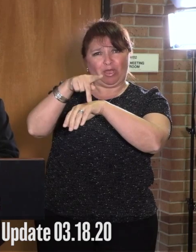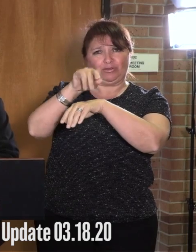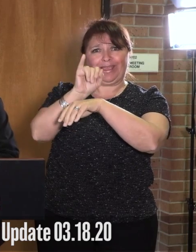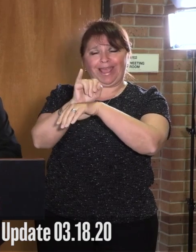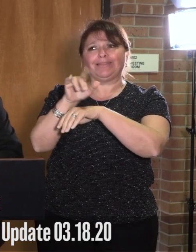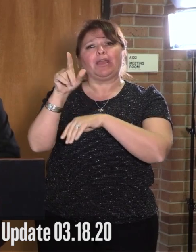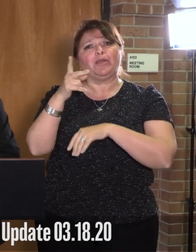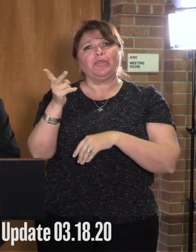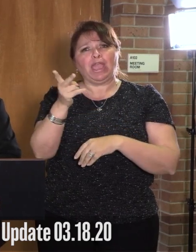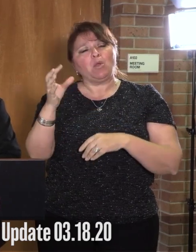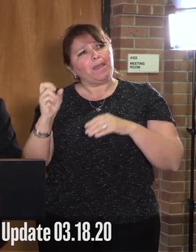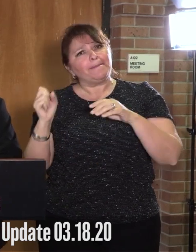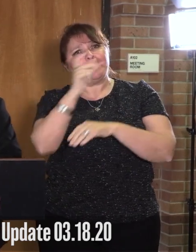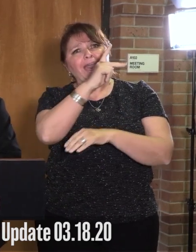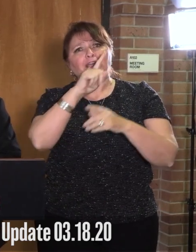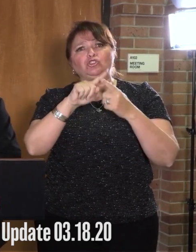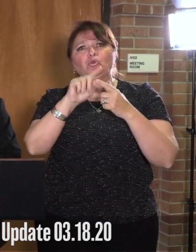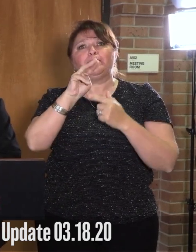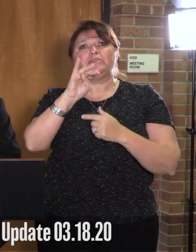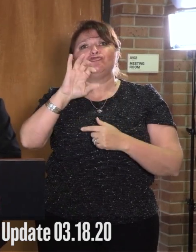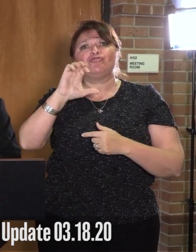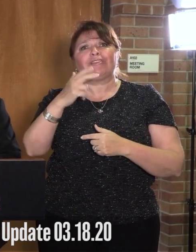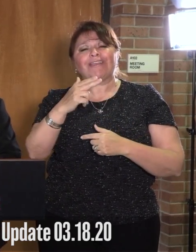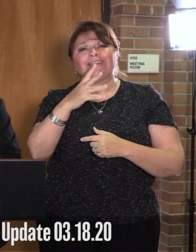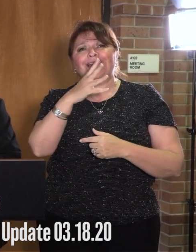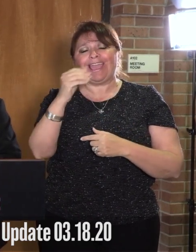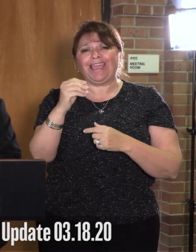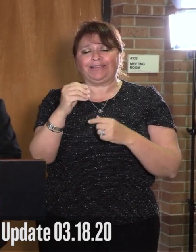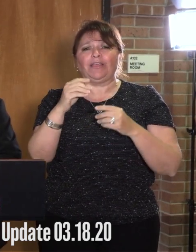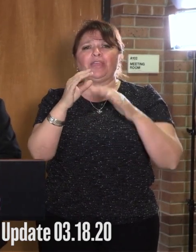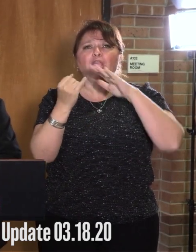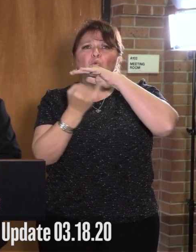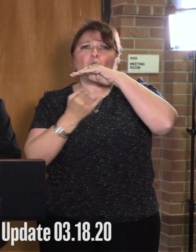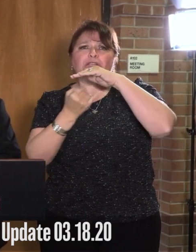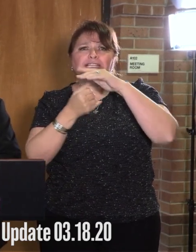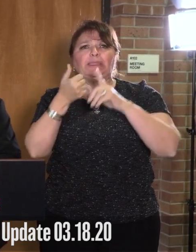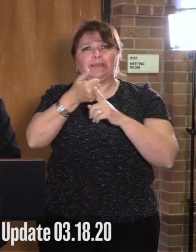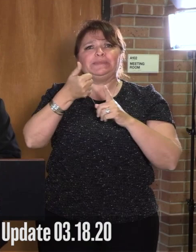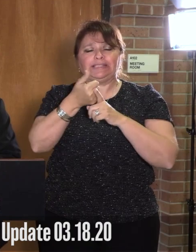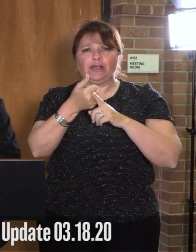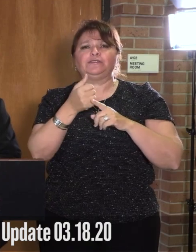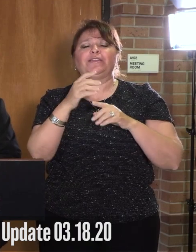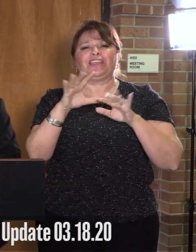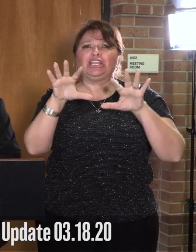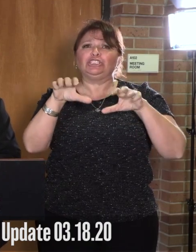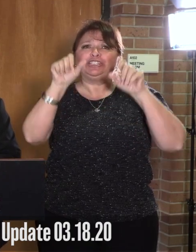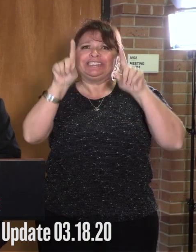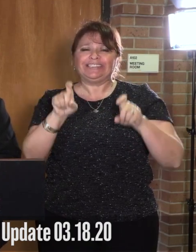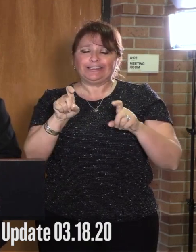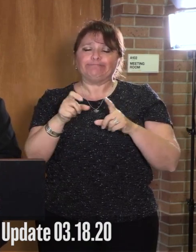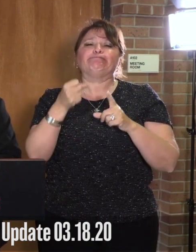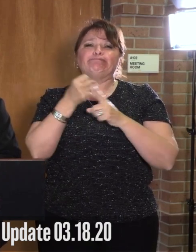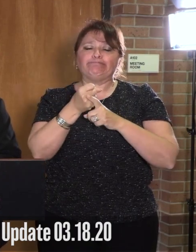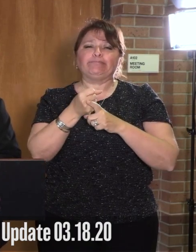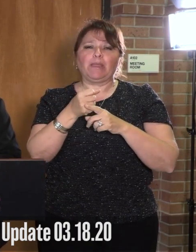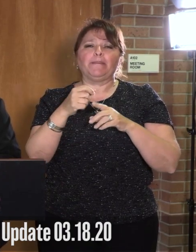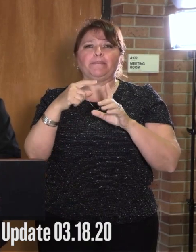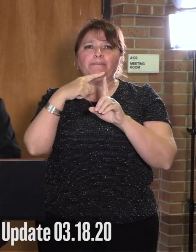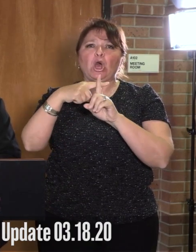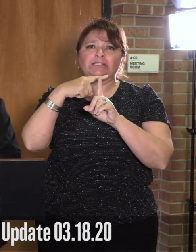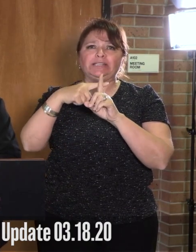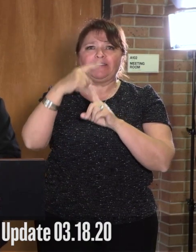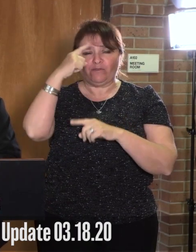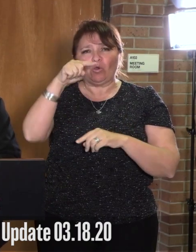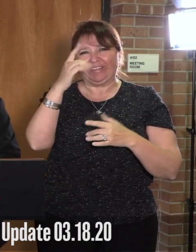returned to Michigan and quarantined themselves there. They then took a test and they did turn out positive